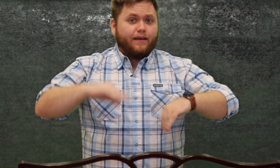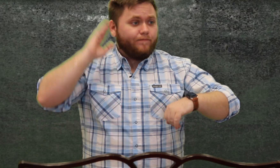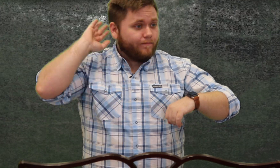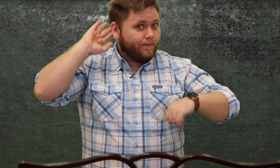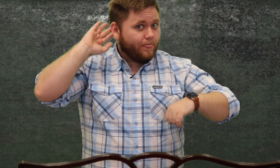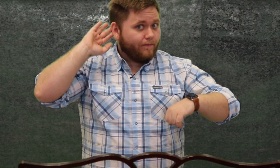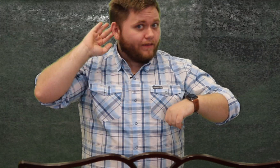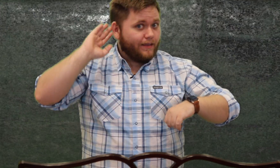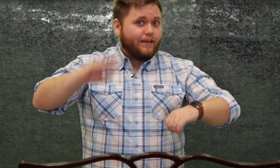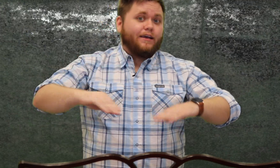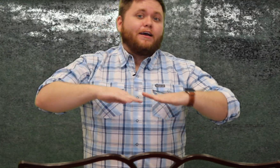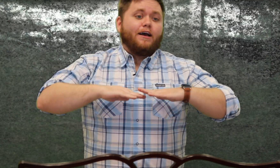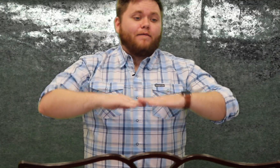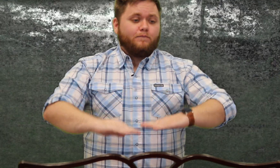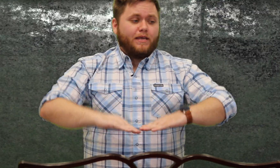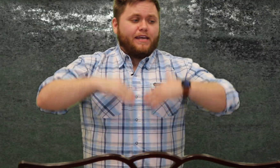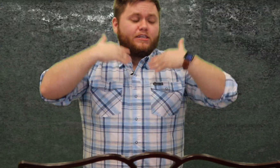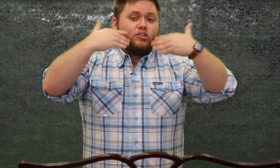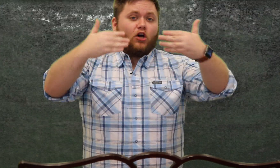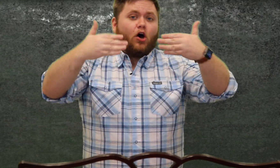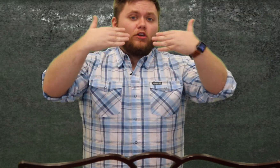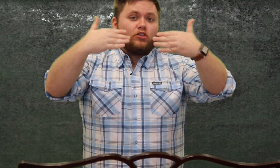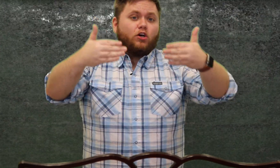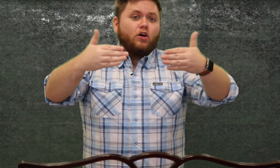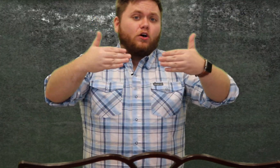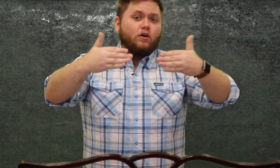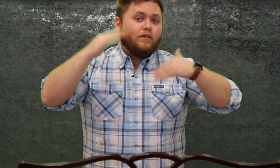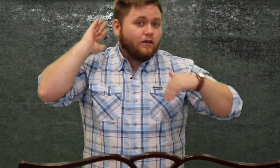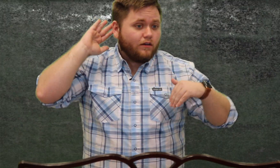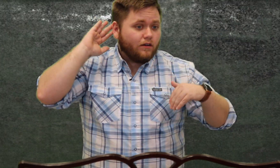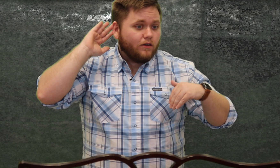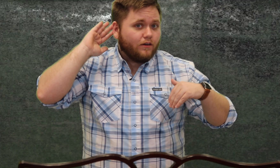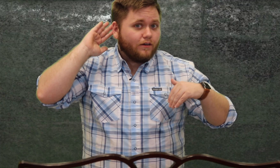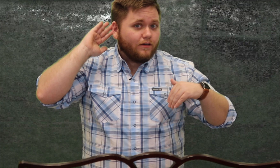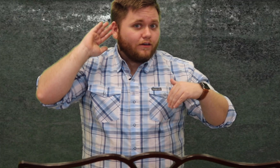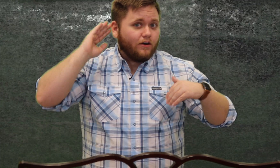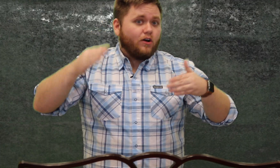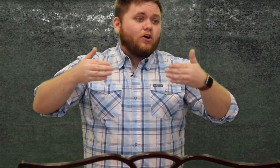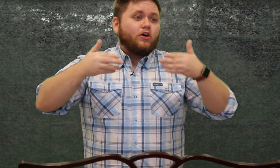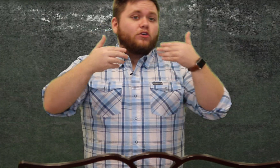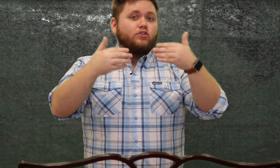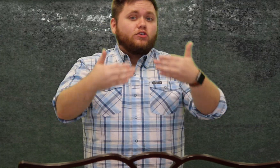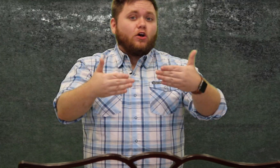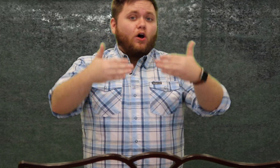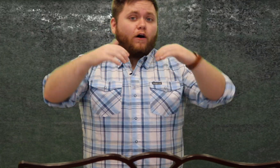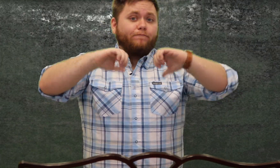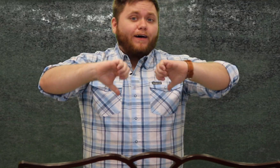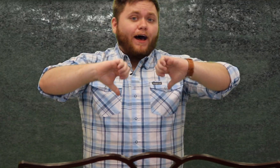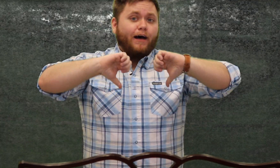mi sol sol sol fa